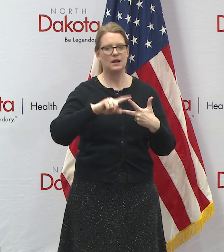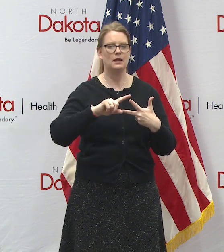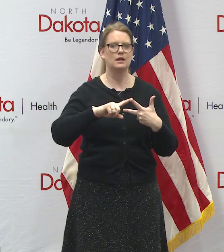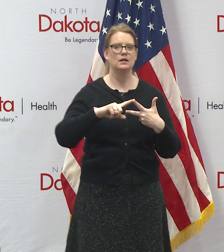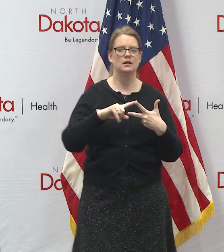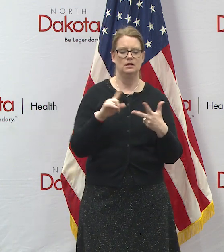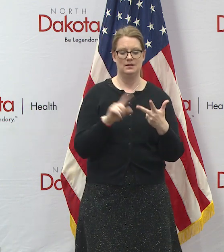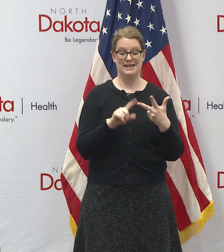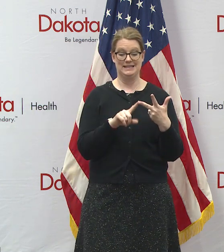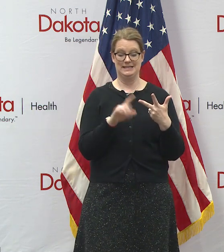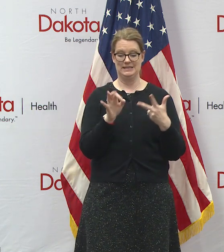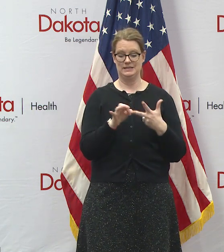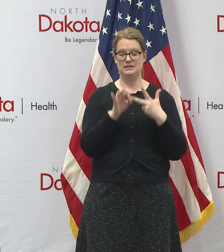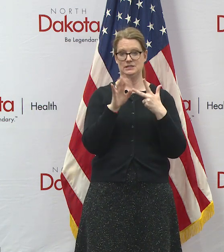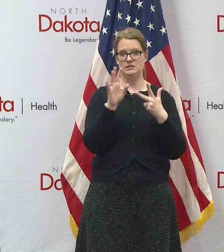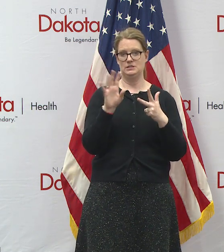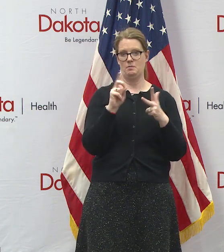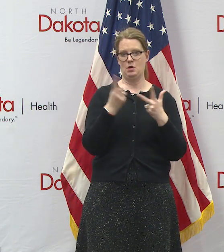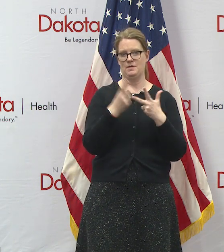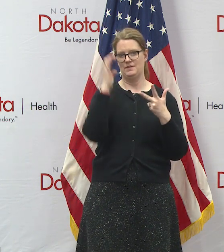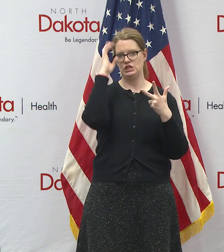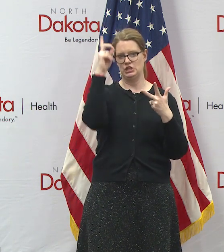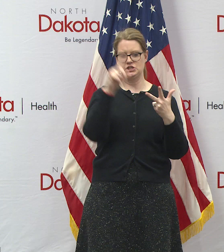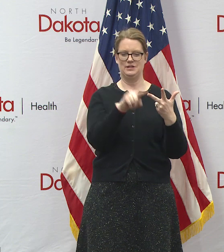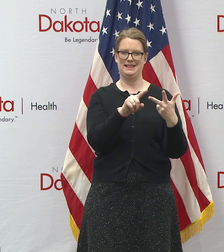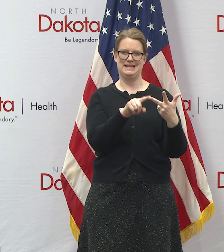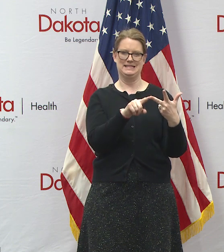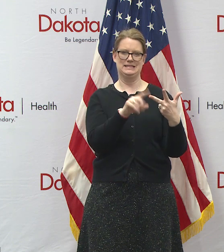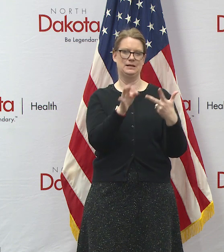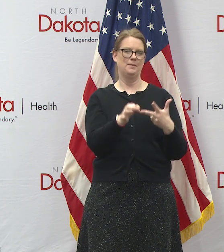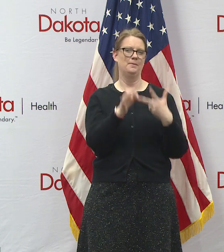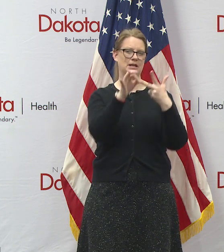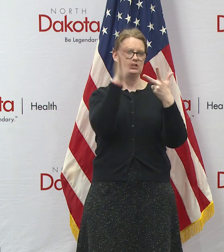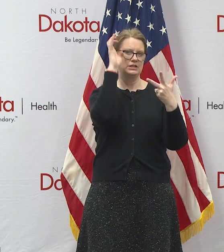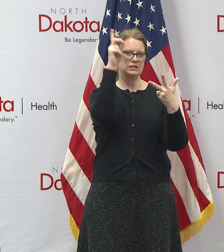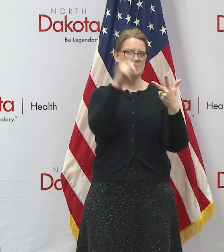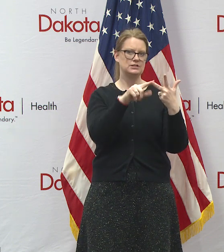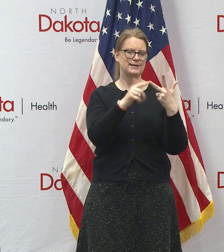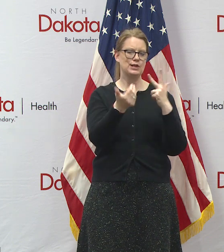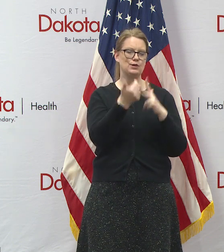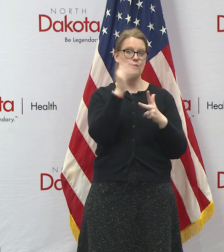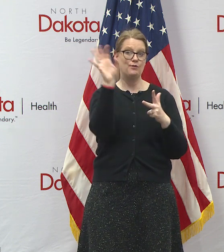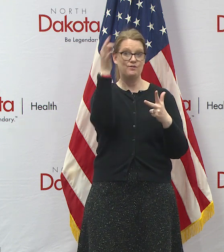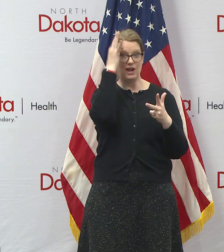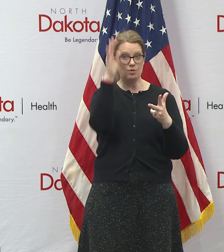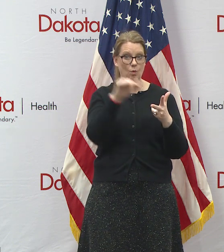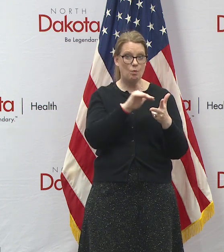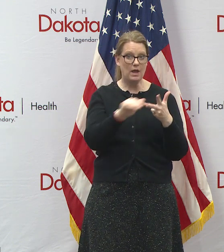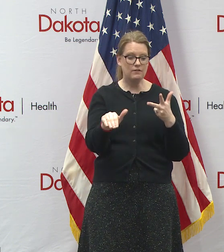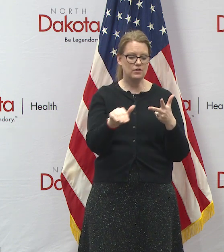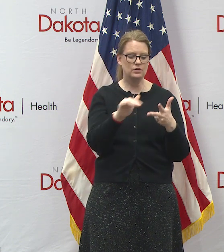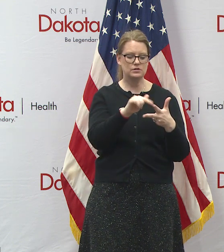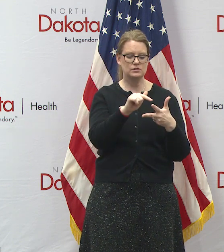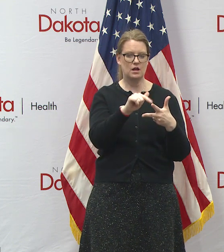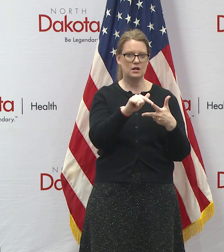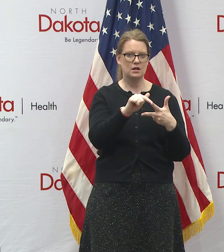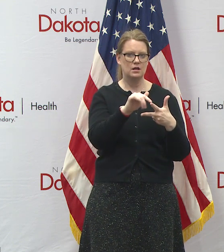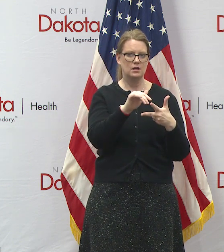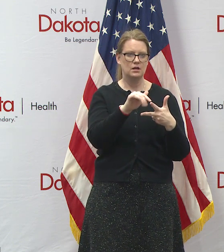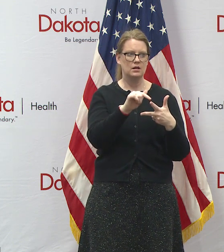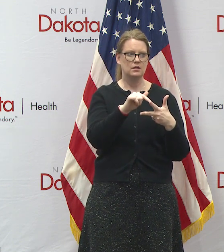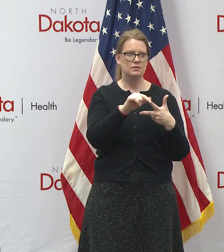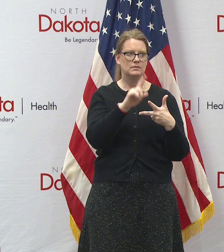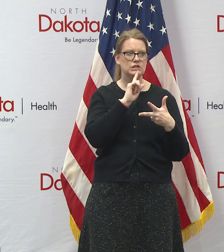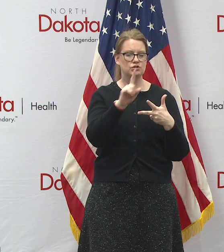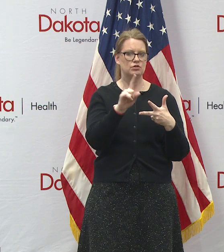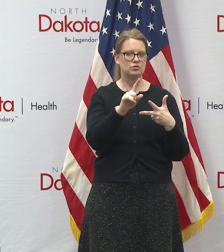special education department of education so we're trying to work through some of the new federal waivers that are coming on nutrition just to make sure